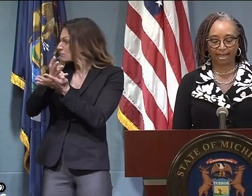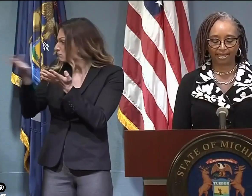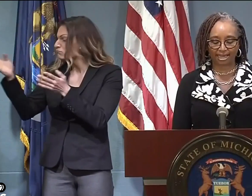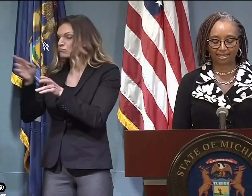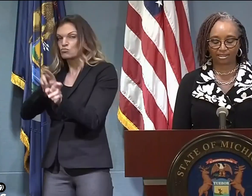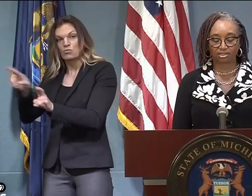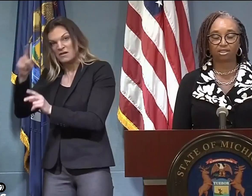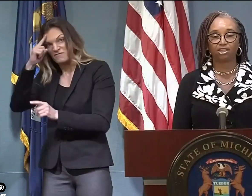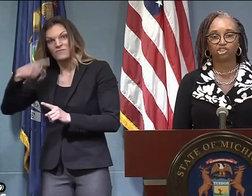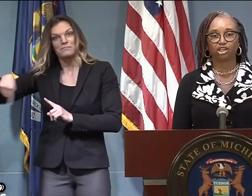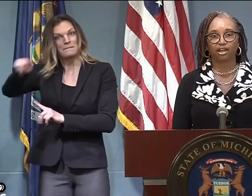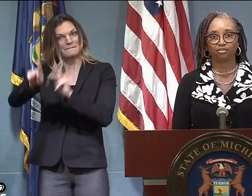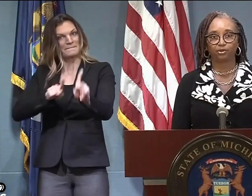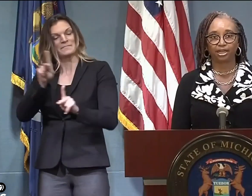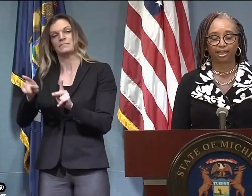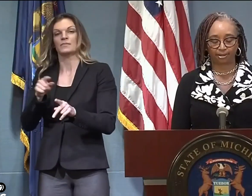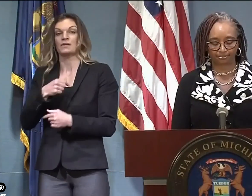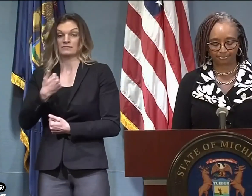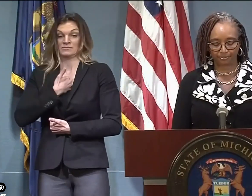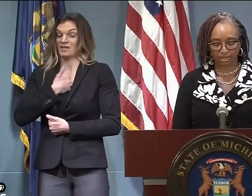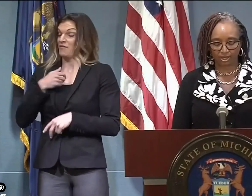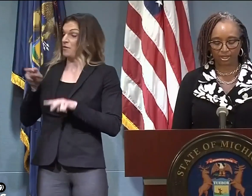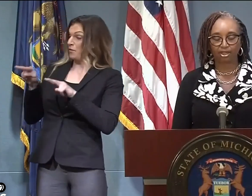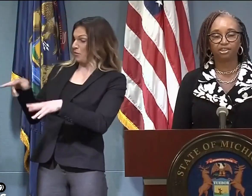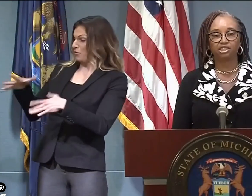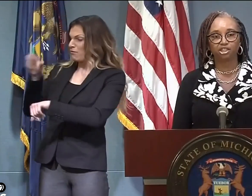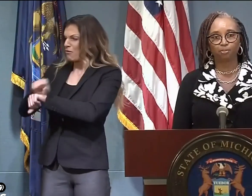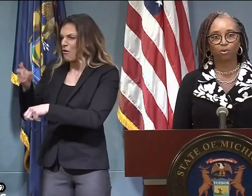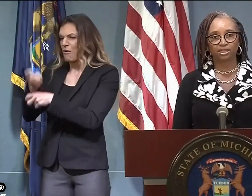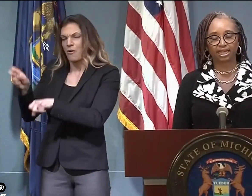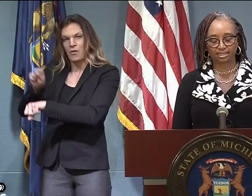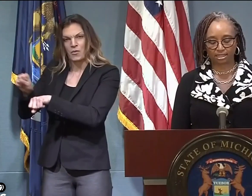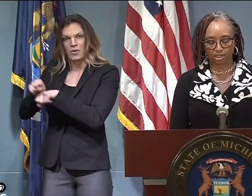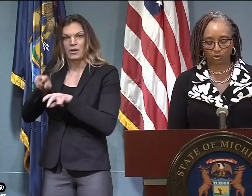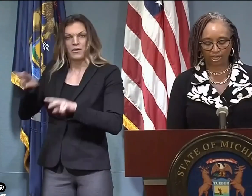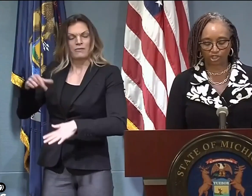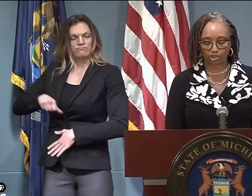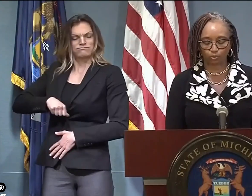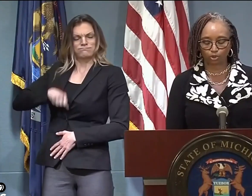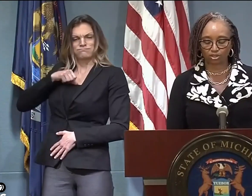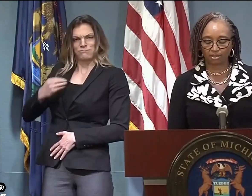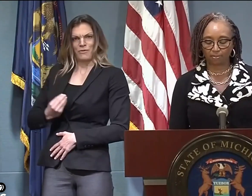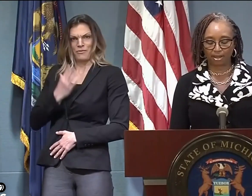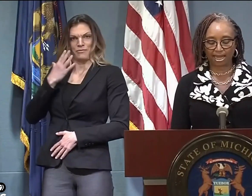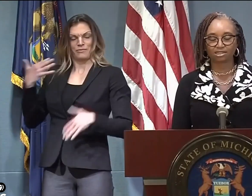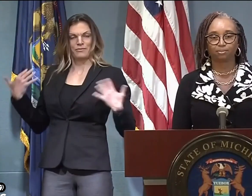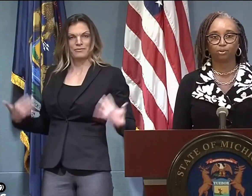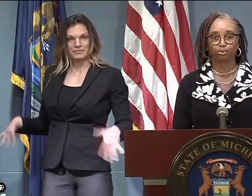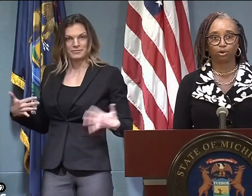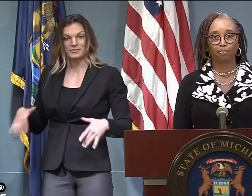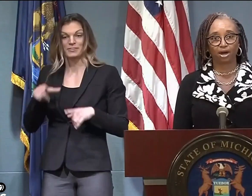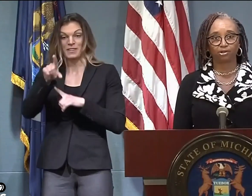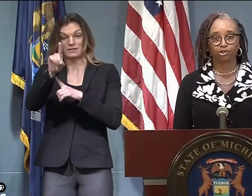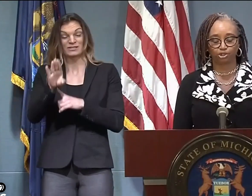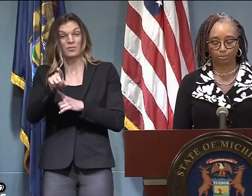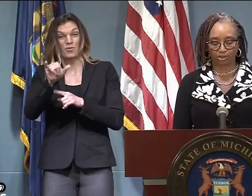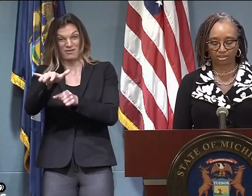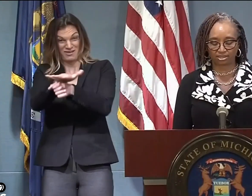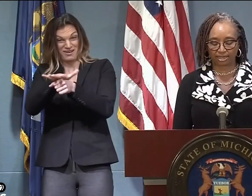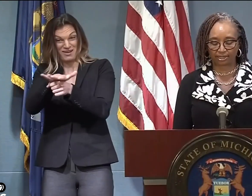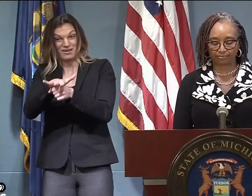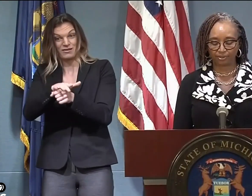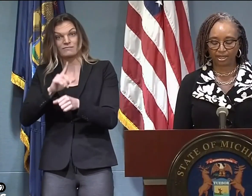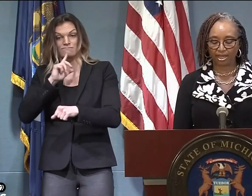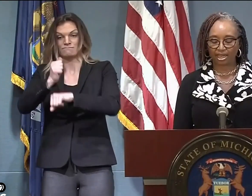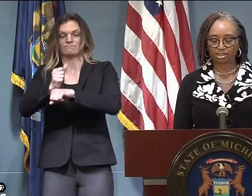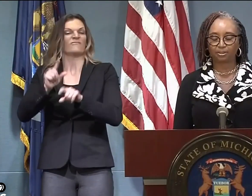goods, I'm inspired by my colleagues each and every day. The Dearborn testing location, which was made